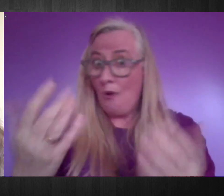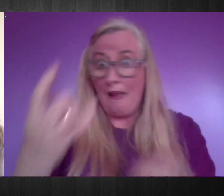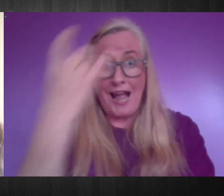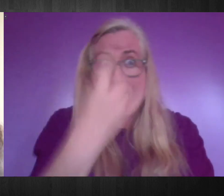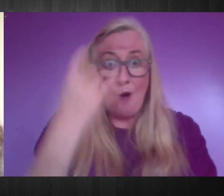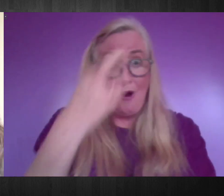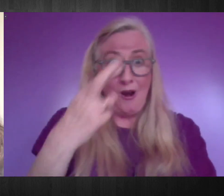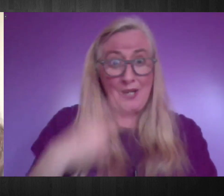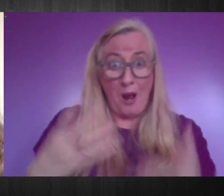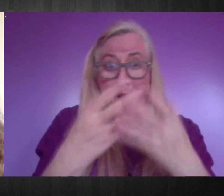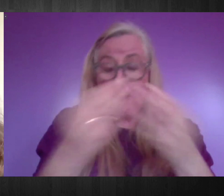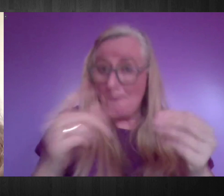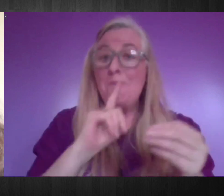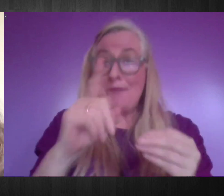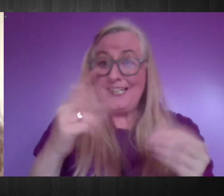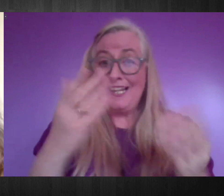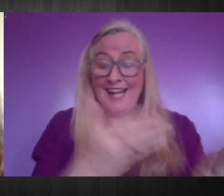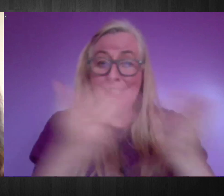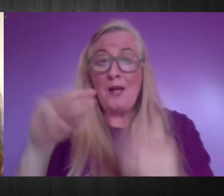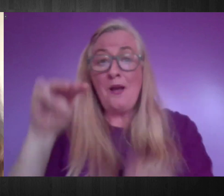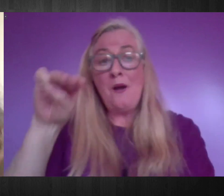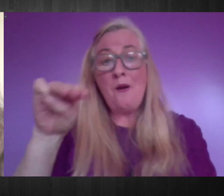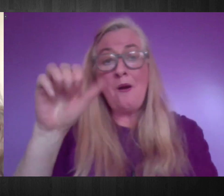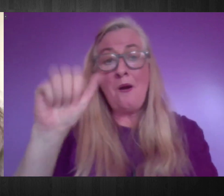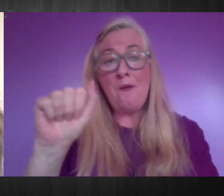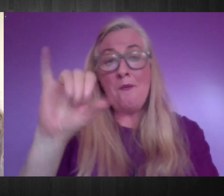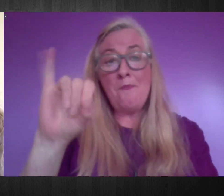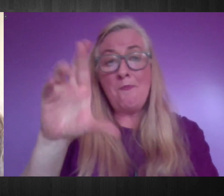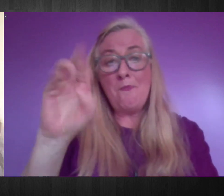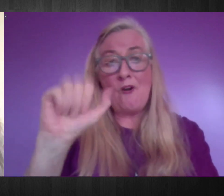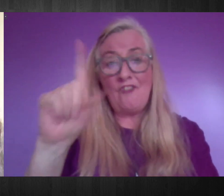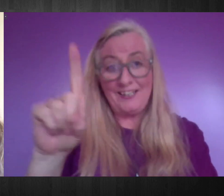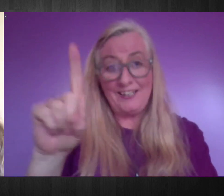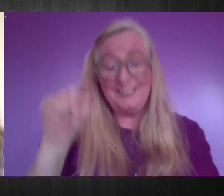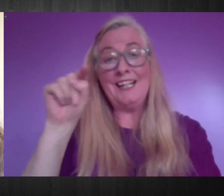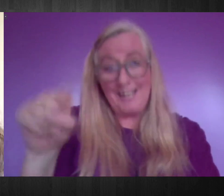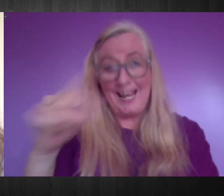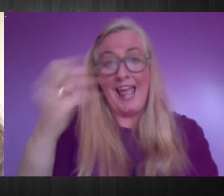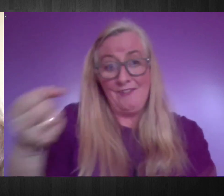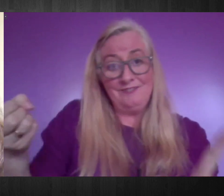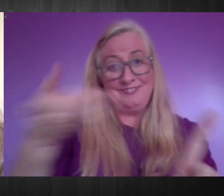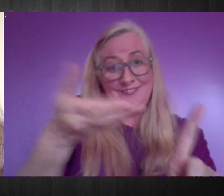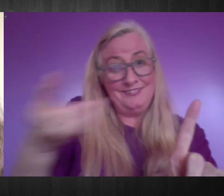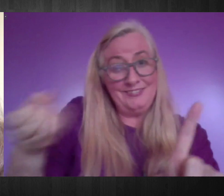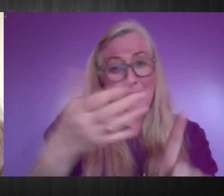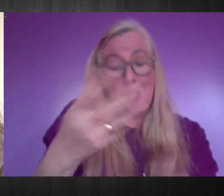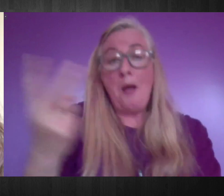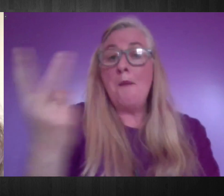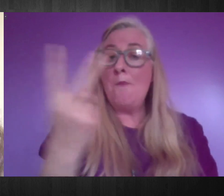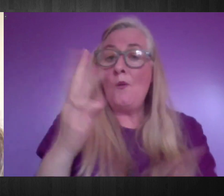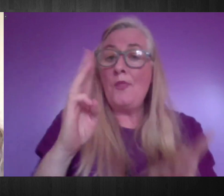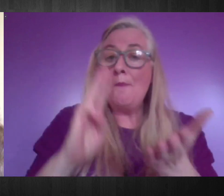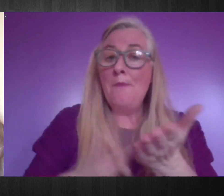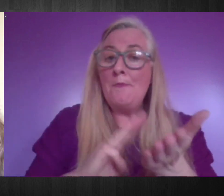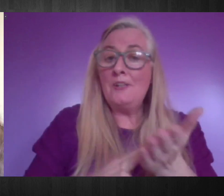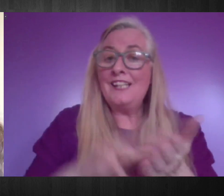we're going to hand over now to Mairead Ford and Dermot Lyons. They have pre-recorded their contributions. They are both members of the National Platform of Self